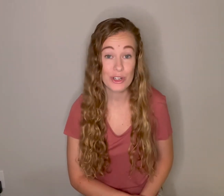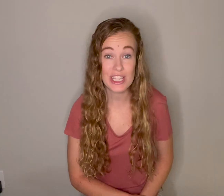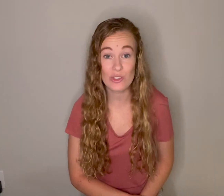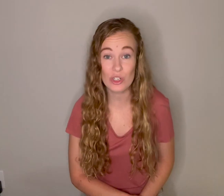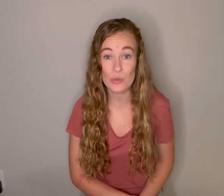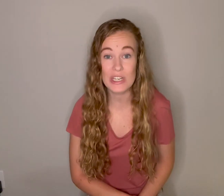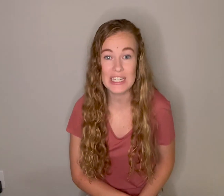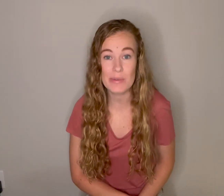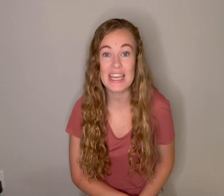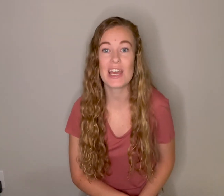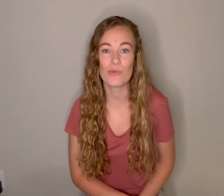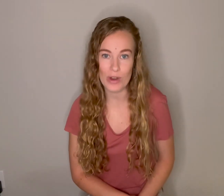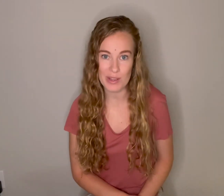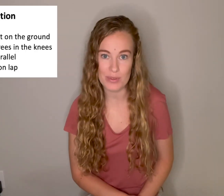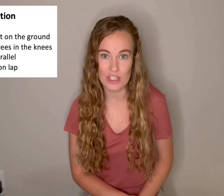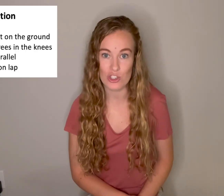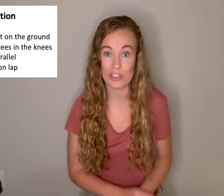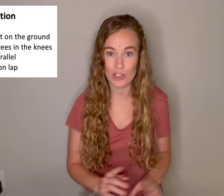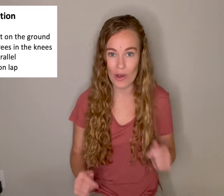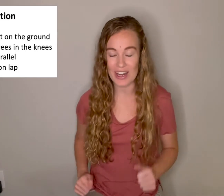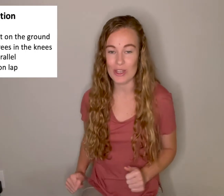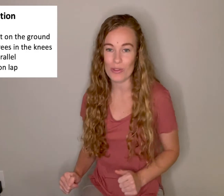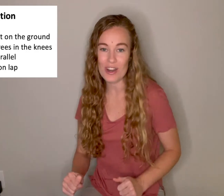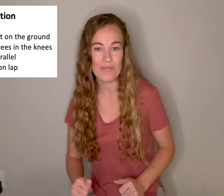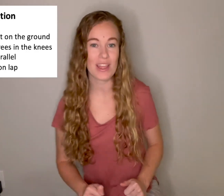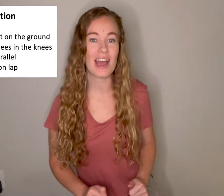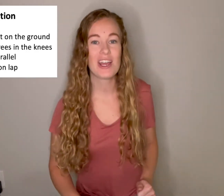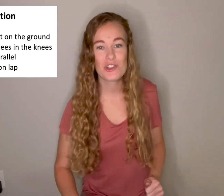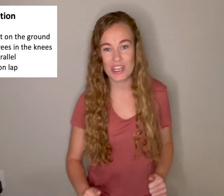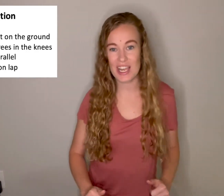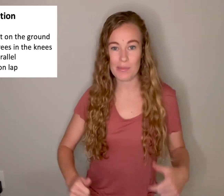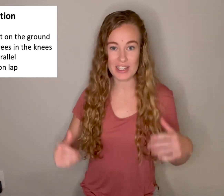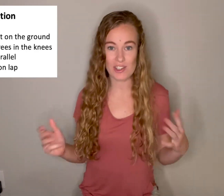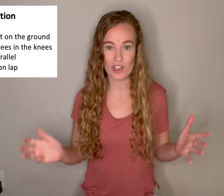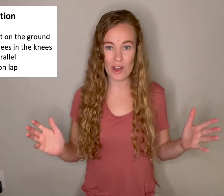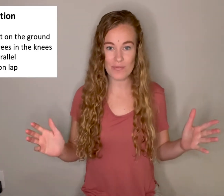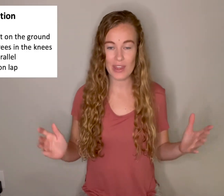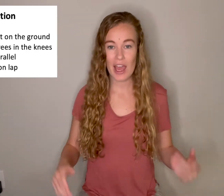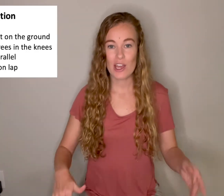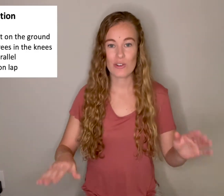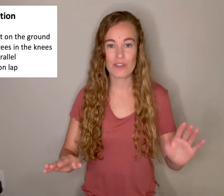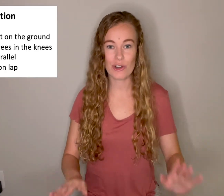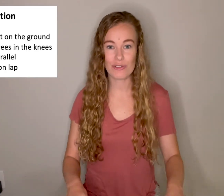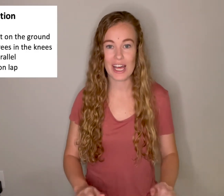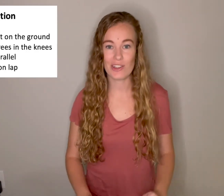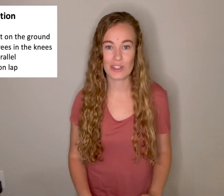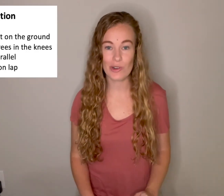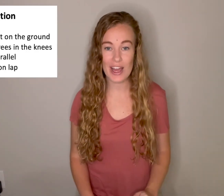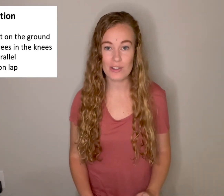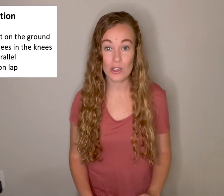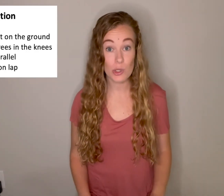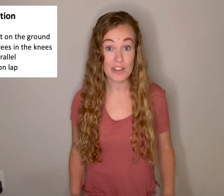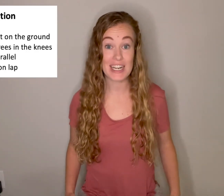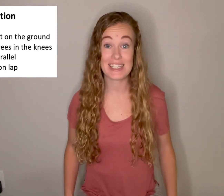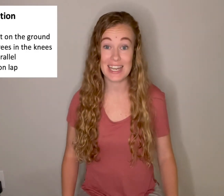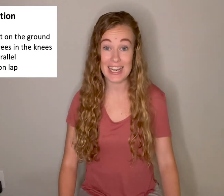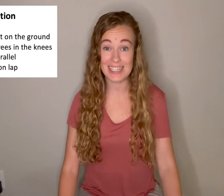things first, we need to be in ready position. So go ahead and go there. You're sitting up nice and tall, your feet are flat on the ground, you have a nice 90 degree